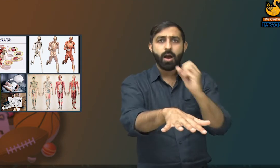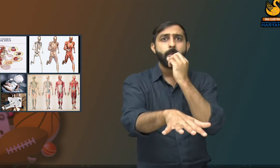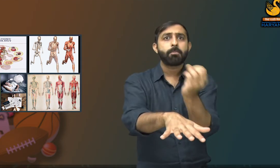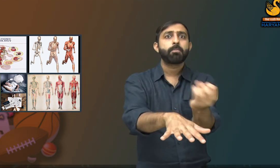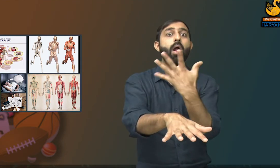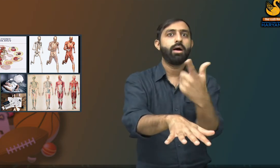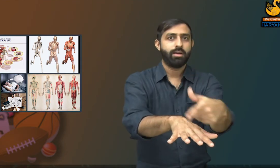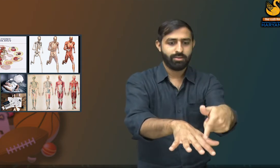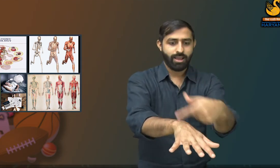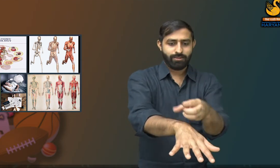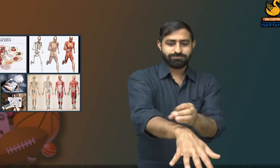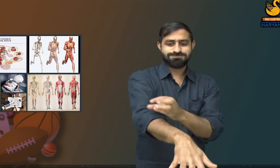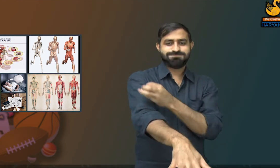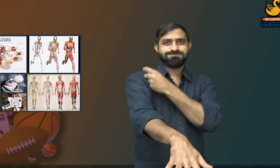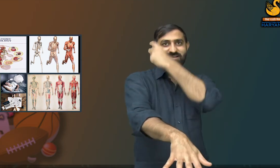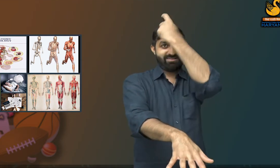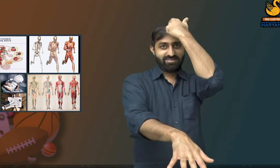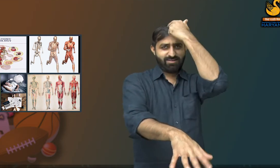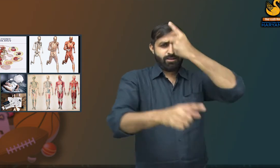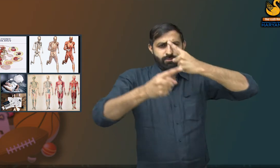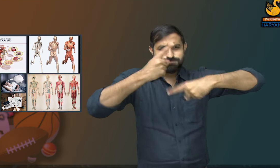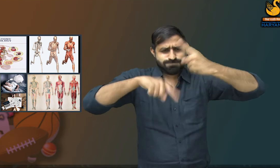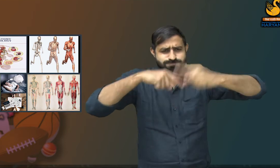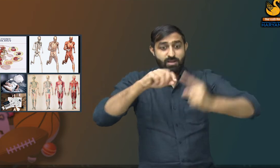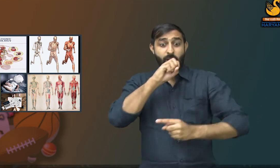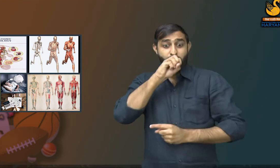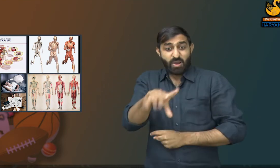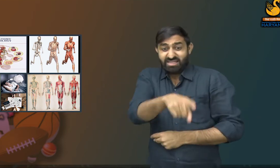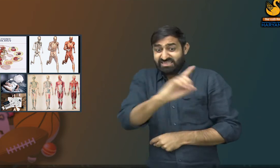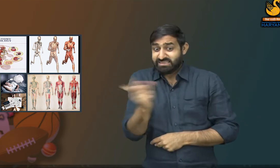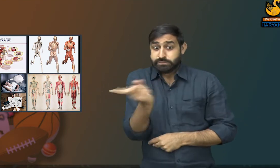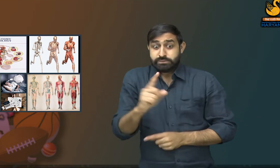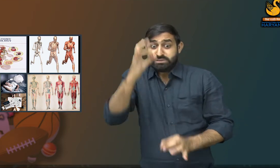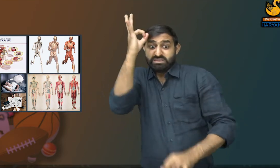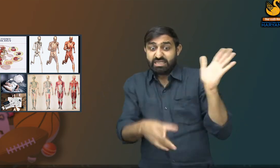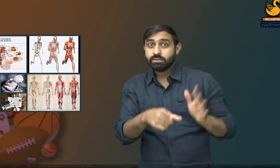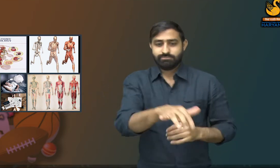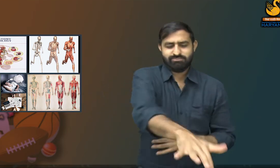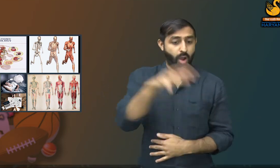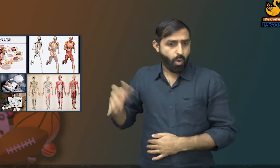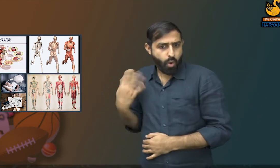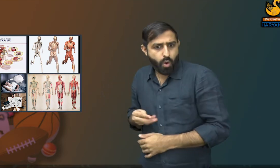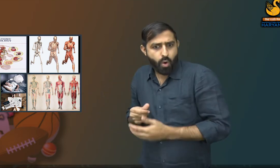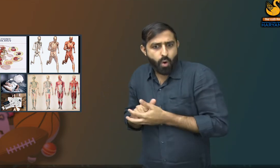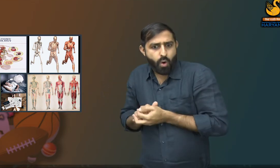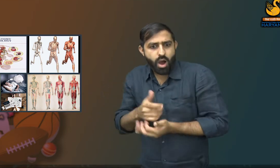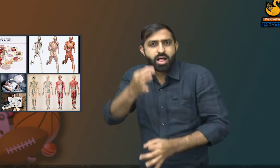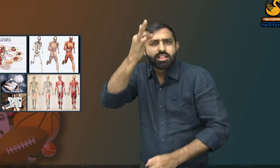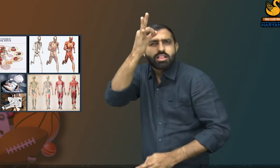hot and the message is immediately sent from the body to the brain. Then the brain starts function and it commands us to remove our hand